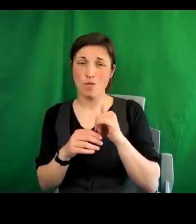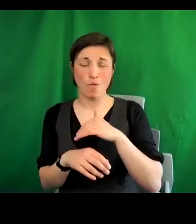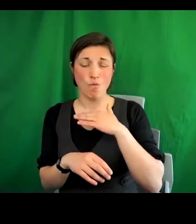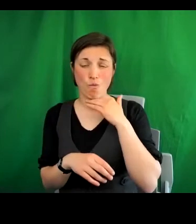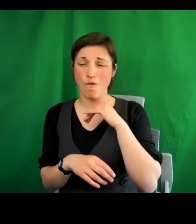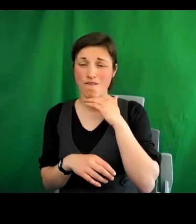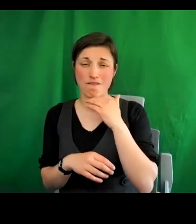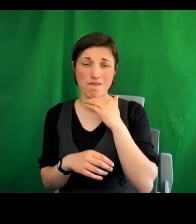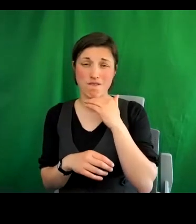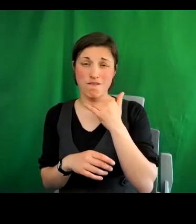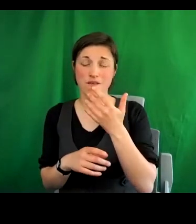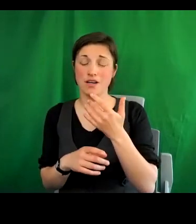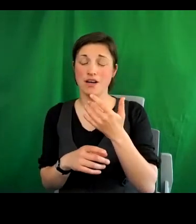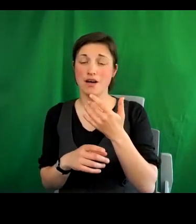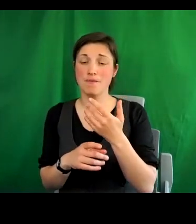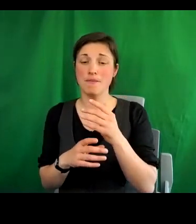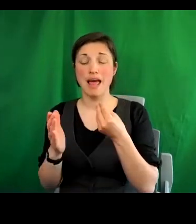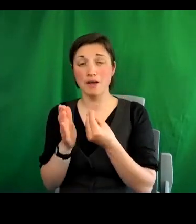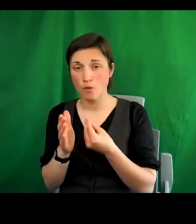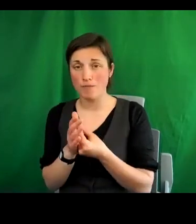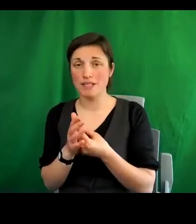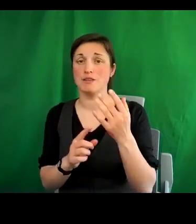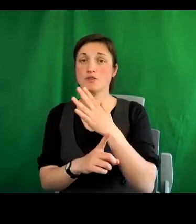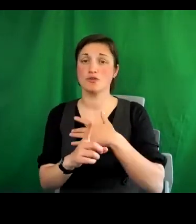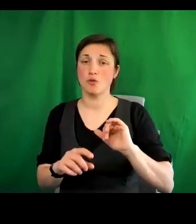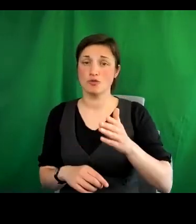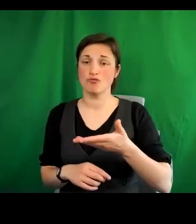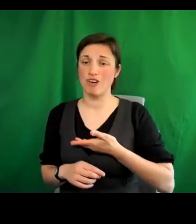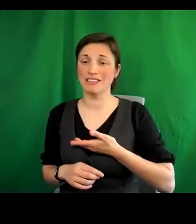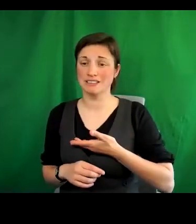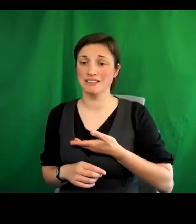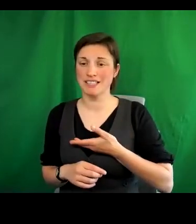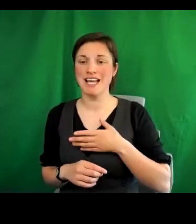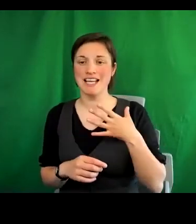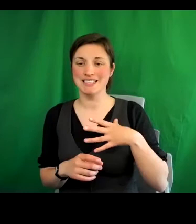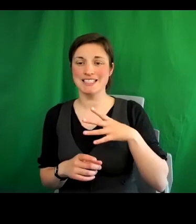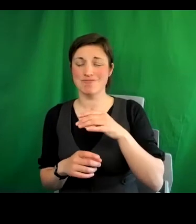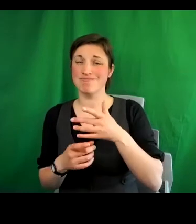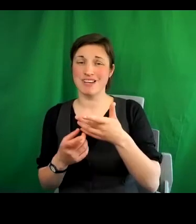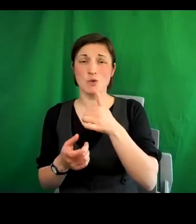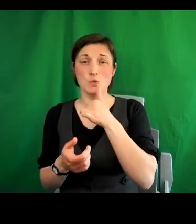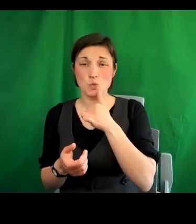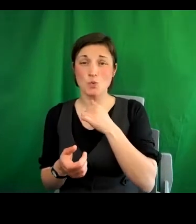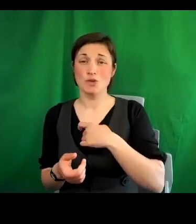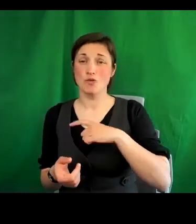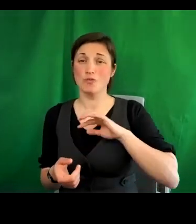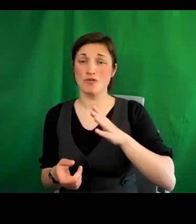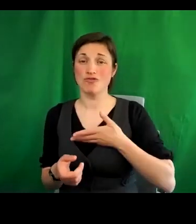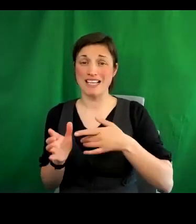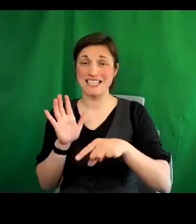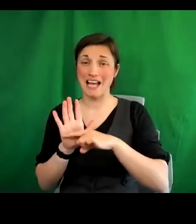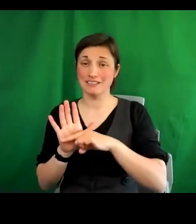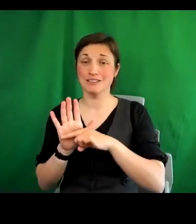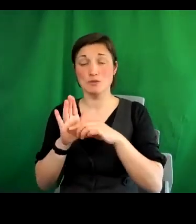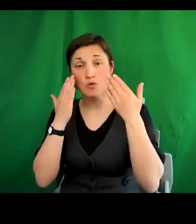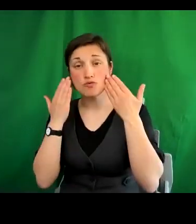and the the inability of the Human Rights Act in and of itself to provide sufficient protection. The next thing that